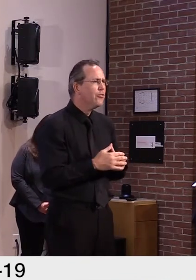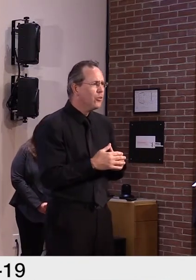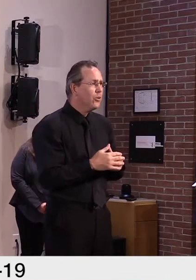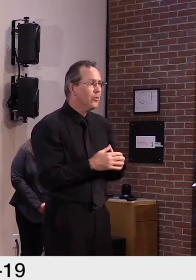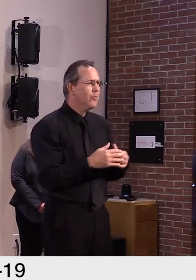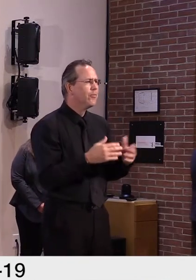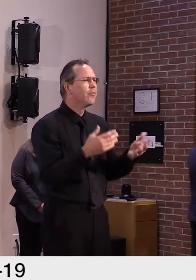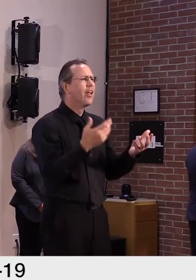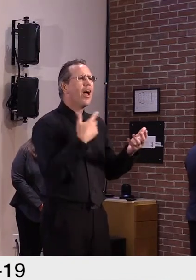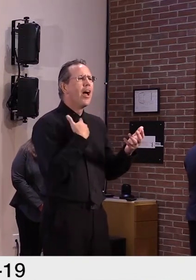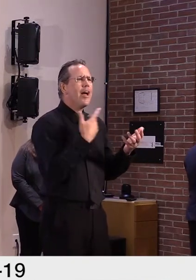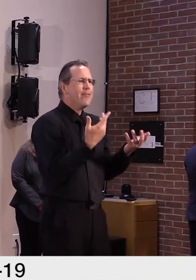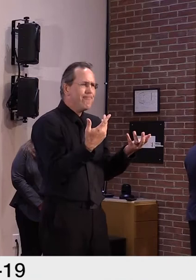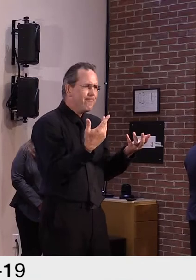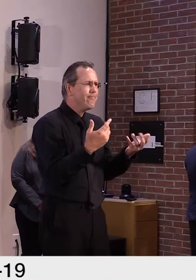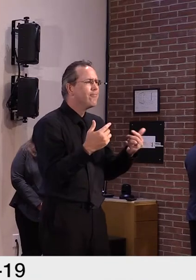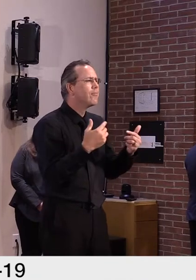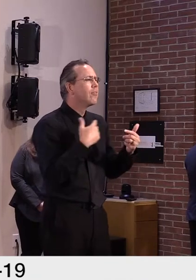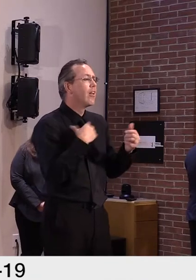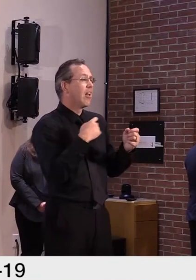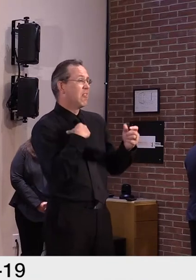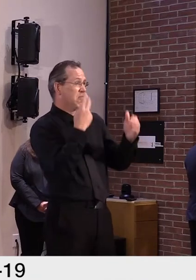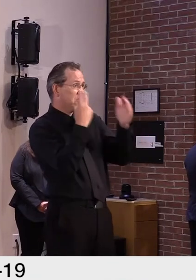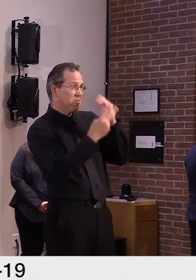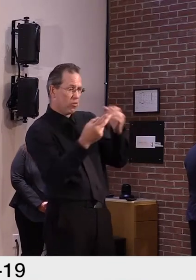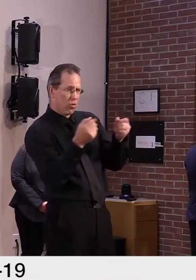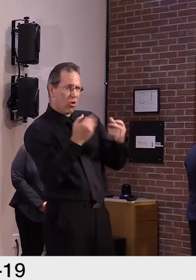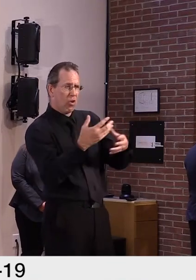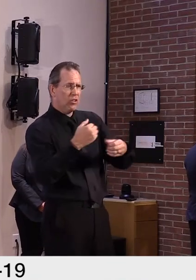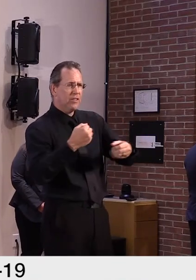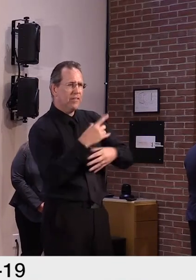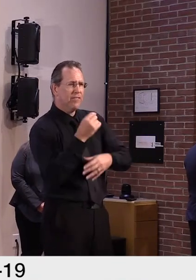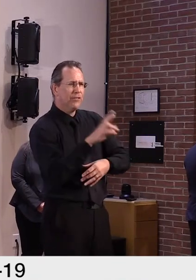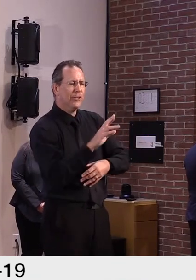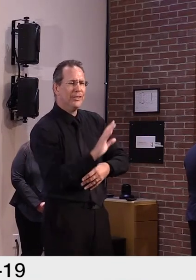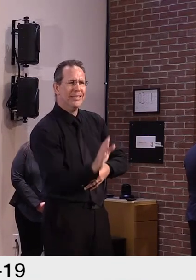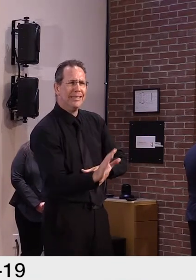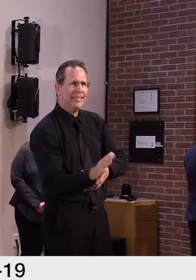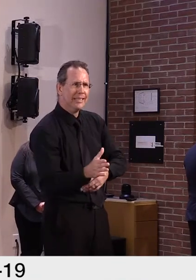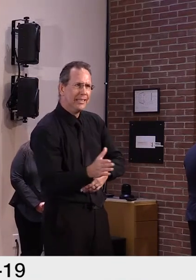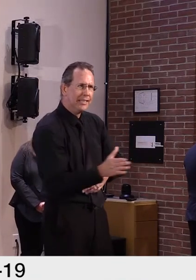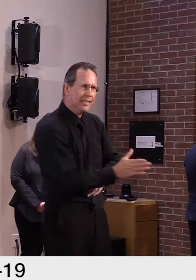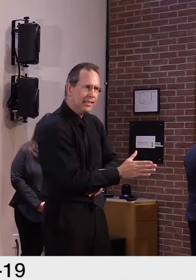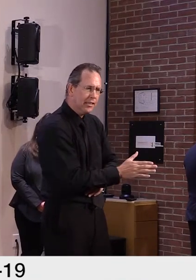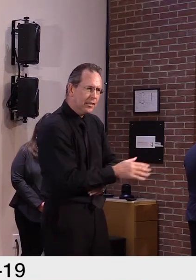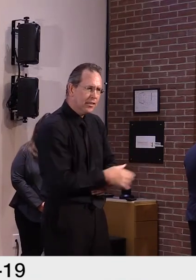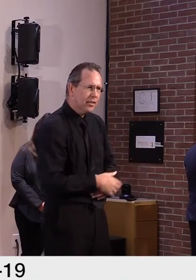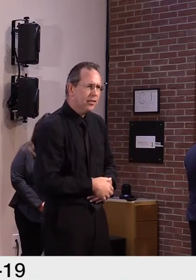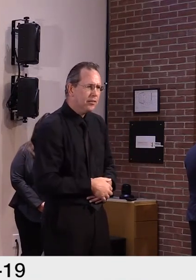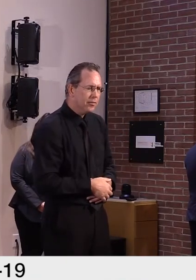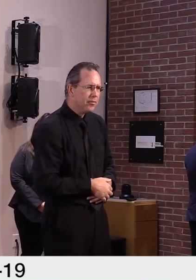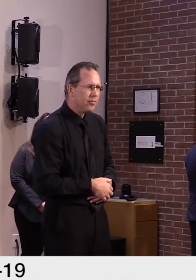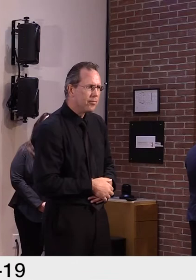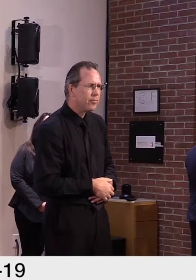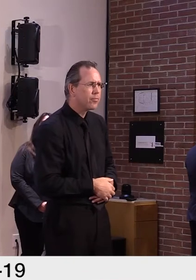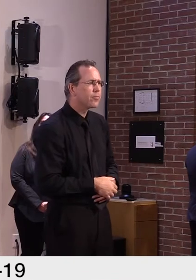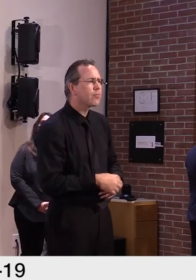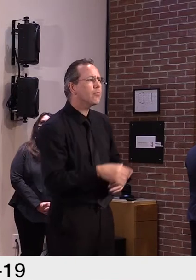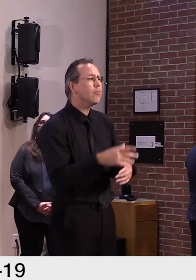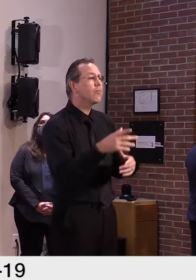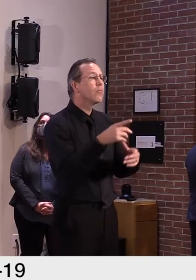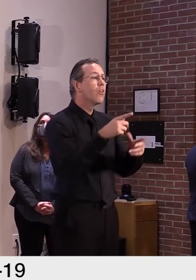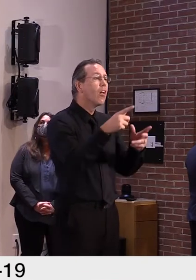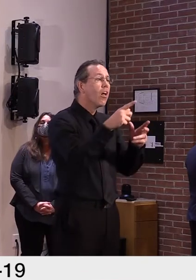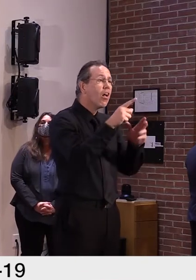an adverse reaction to anything is generally very, very small, and with the flu vaccine, in recent